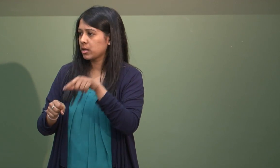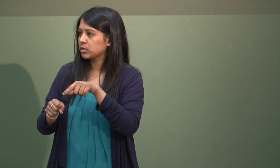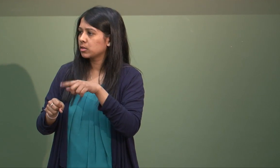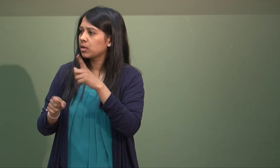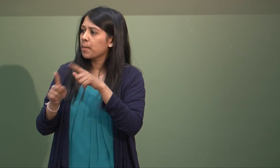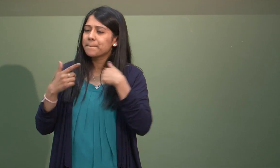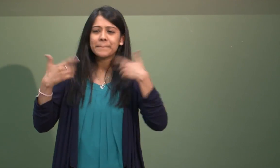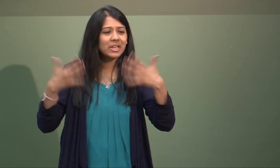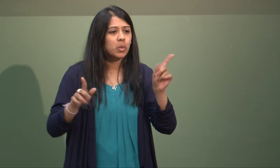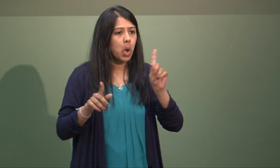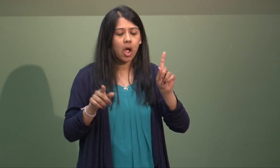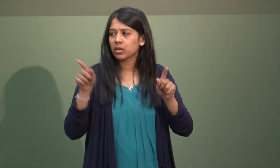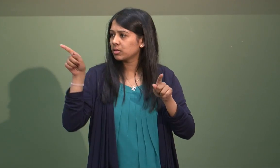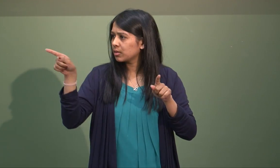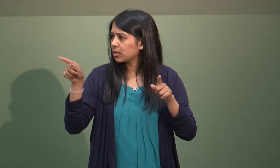time as carrying out a work placement.